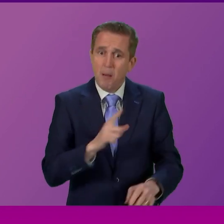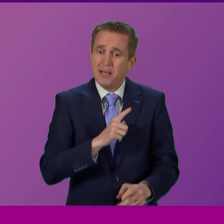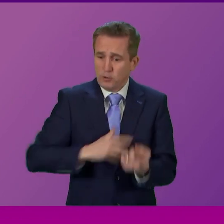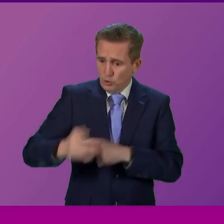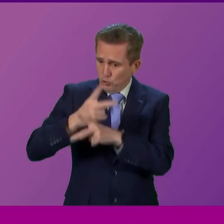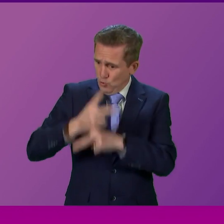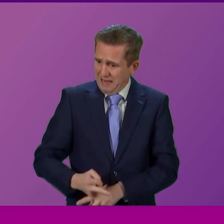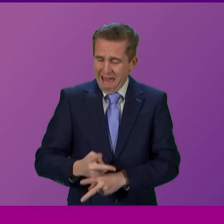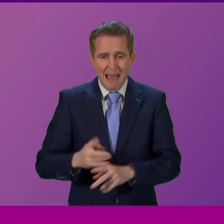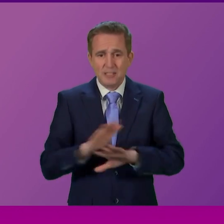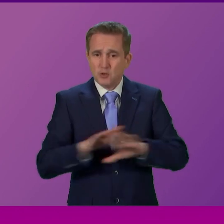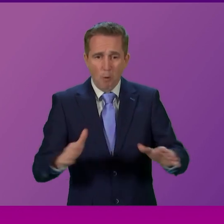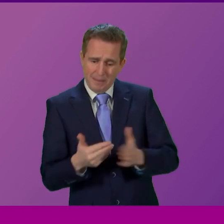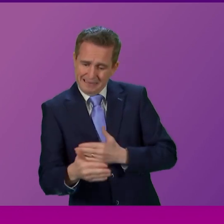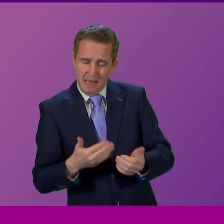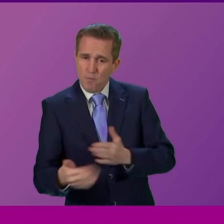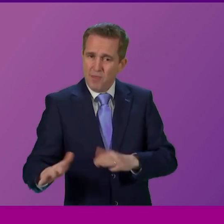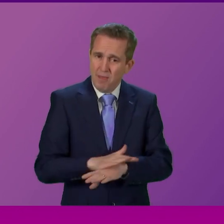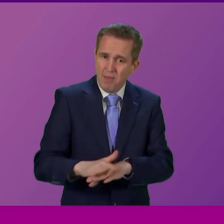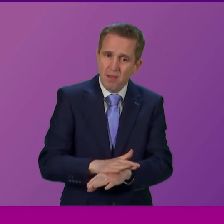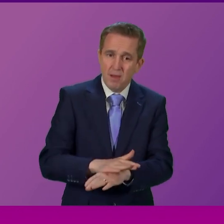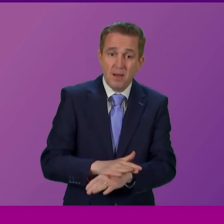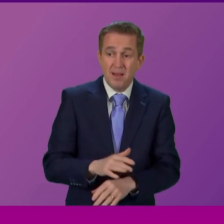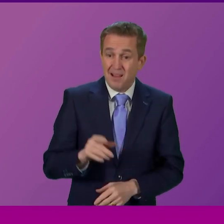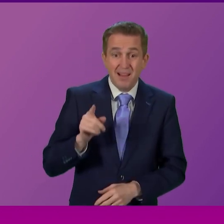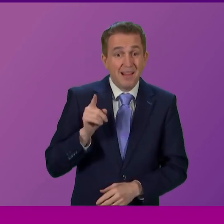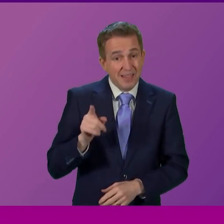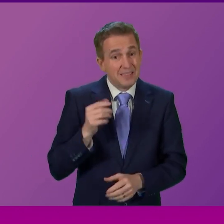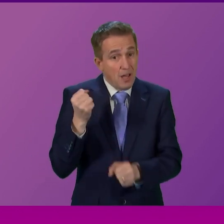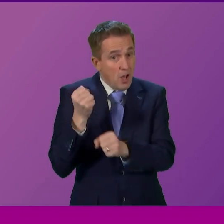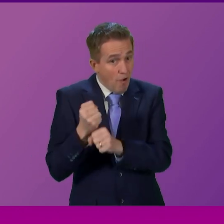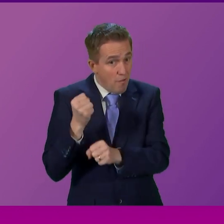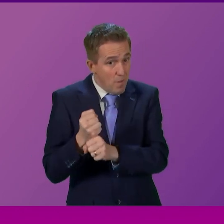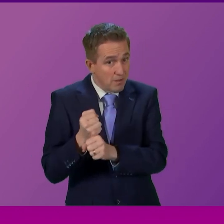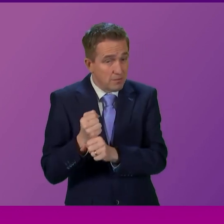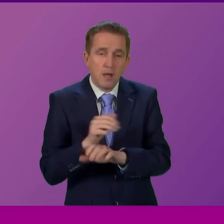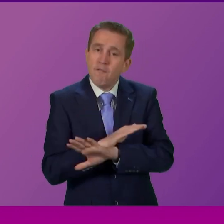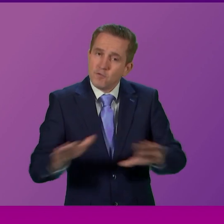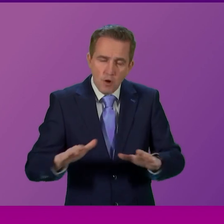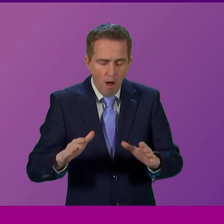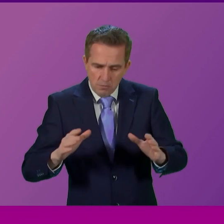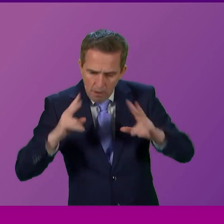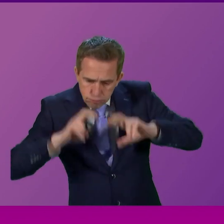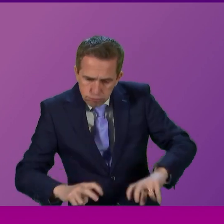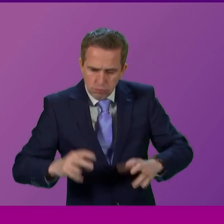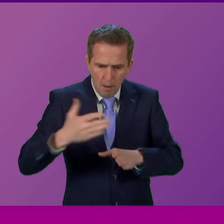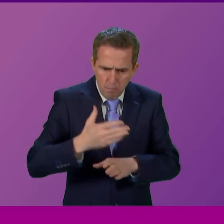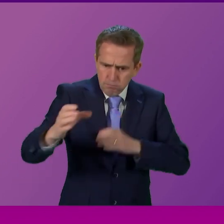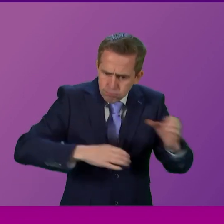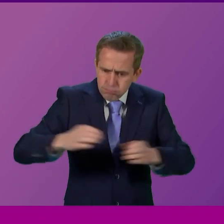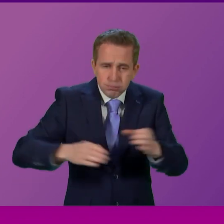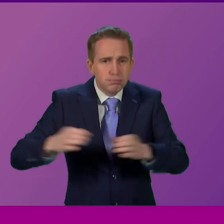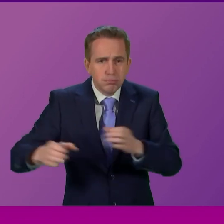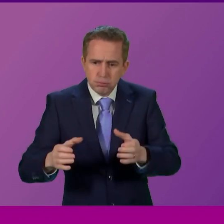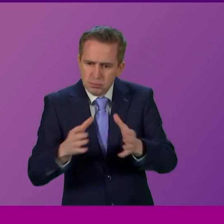been fixed. What is unprecedented is that this government has presided over inadequate workforce planning for the last 15 years